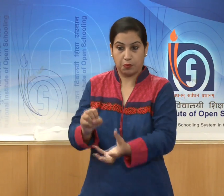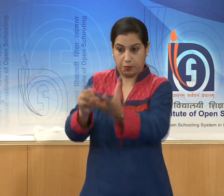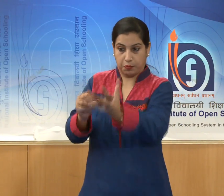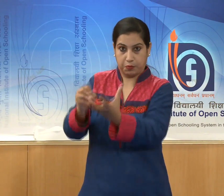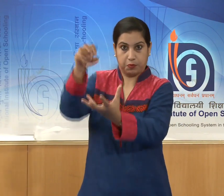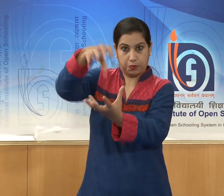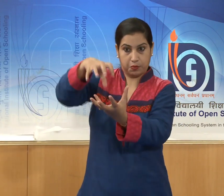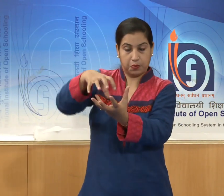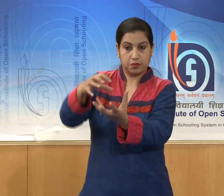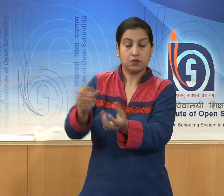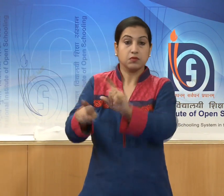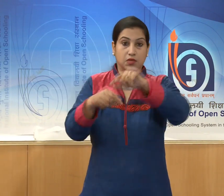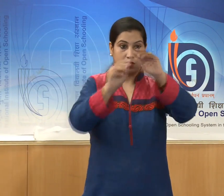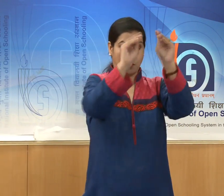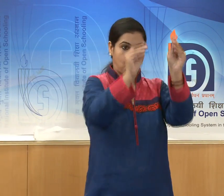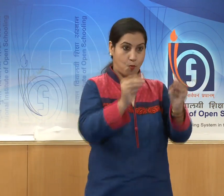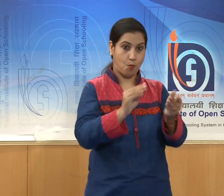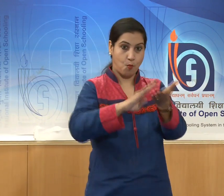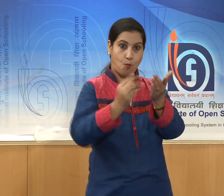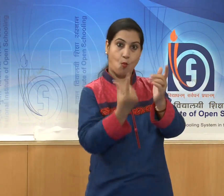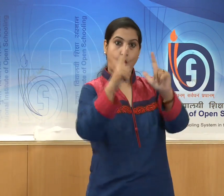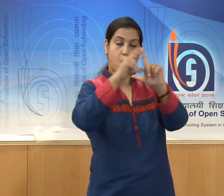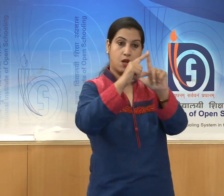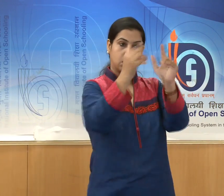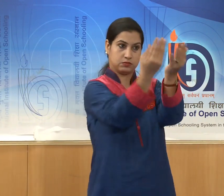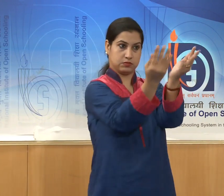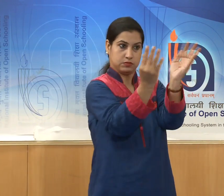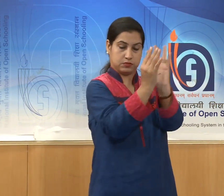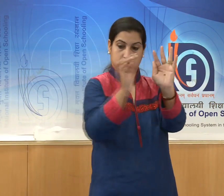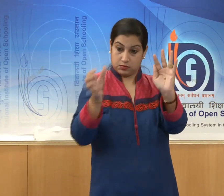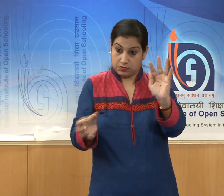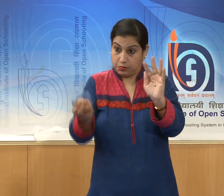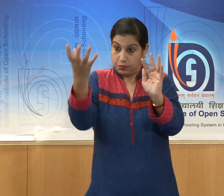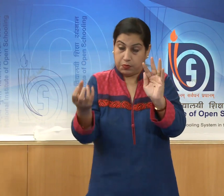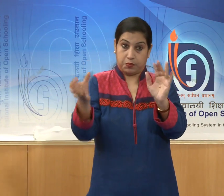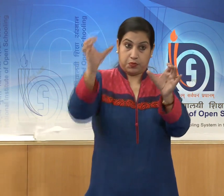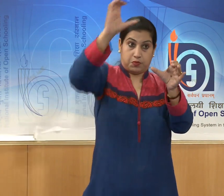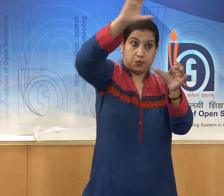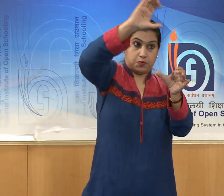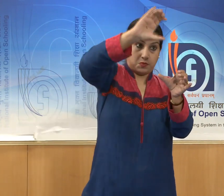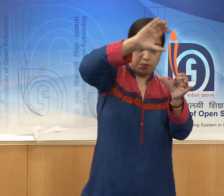and then a is This melted metal